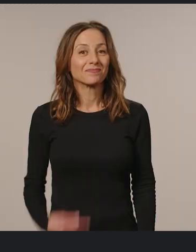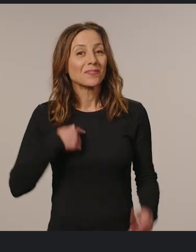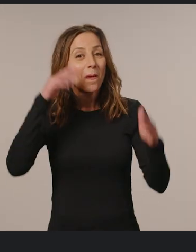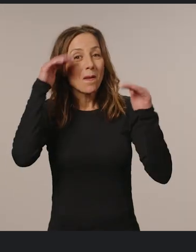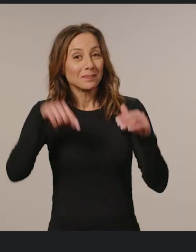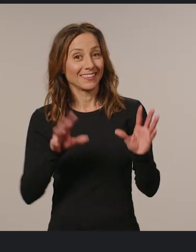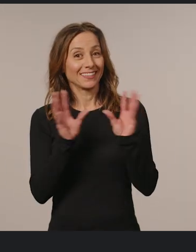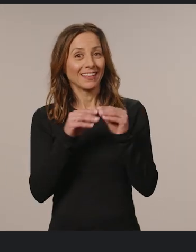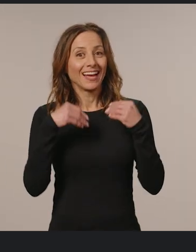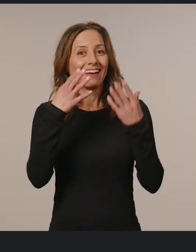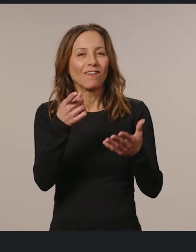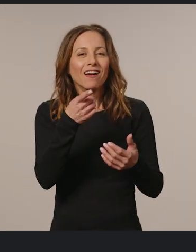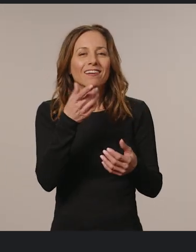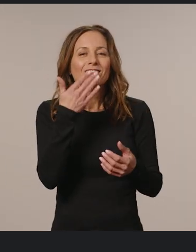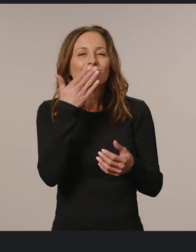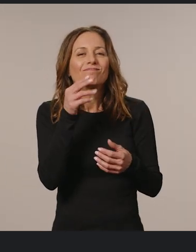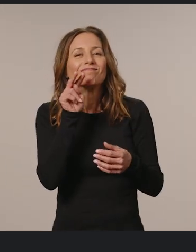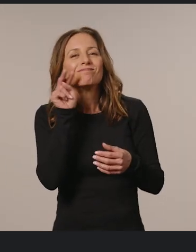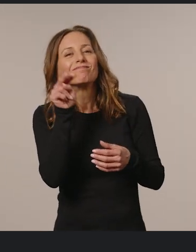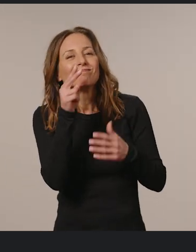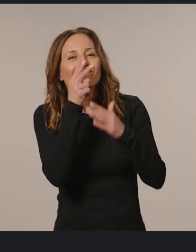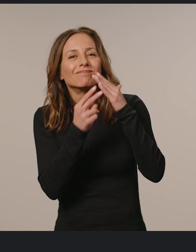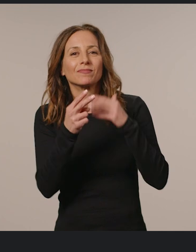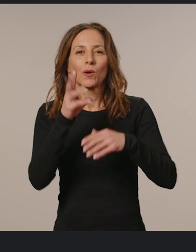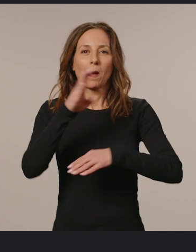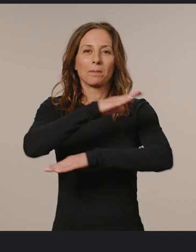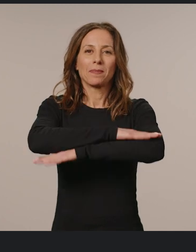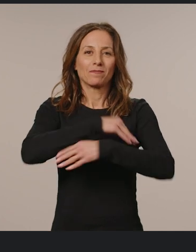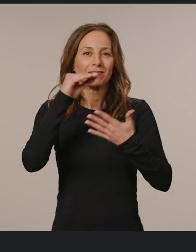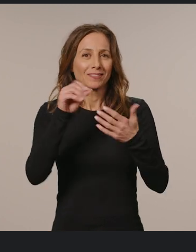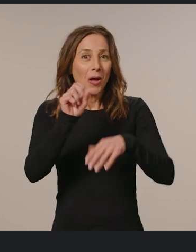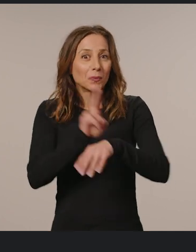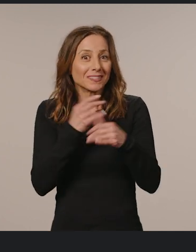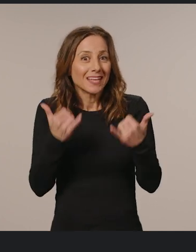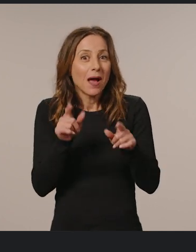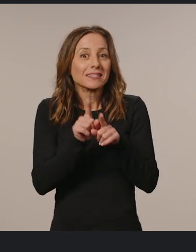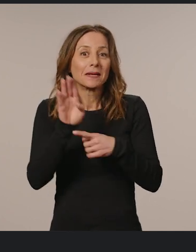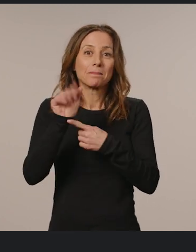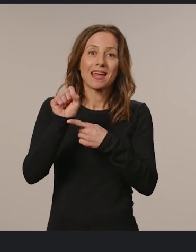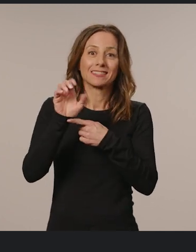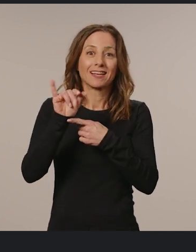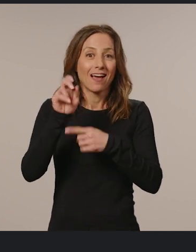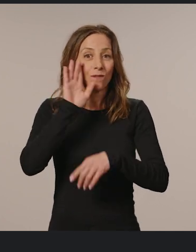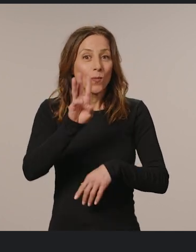I hope this session gave you a glimpse of web platform features that you can use now as the baseline for your web apps.